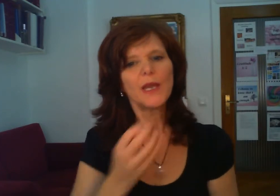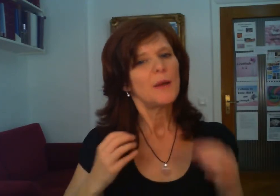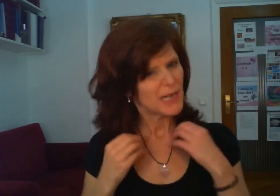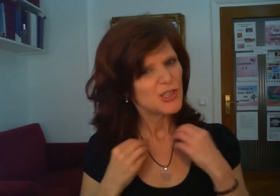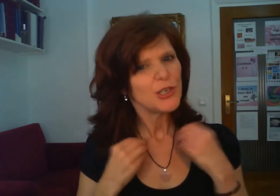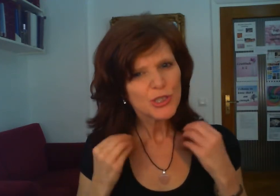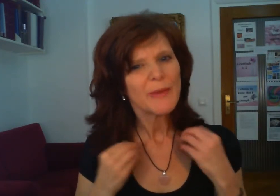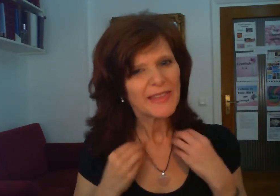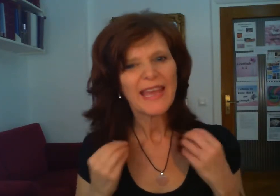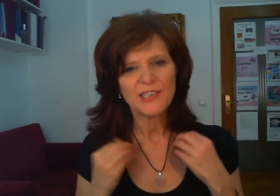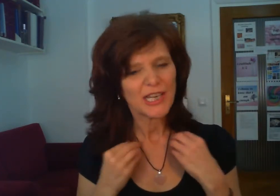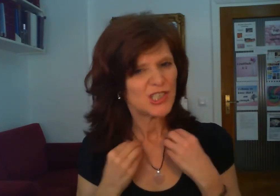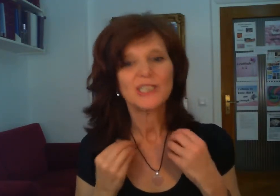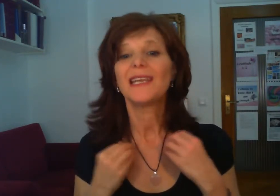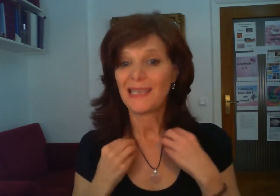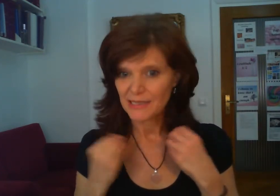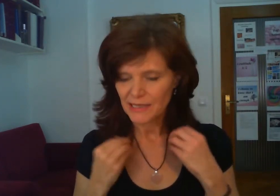but i choose to make that education easy